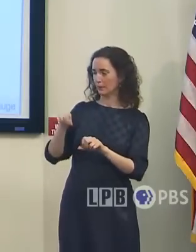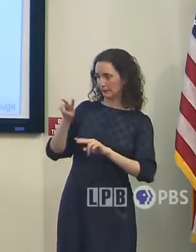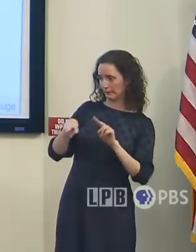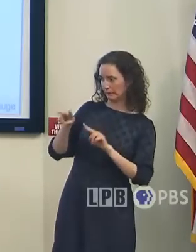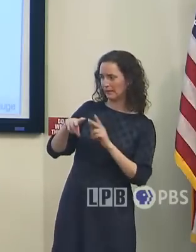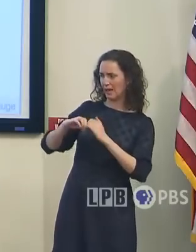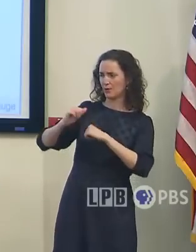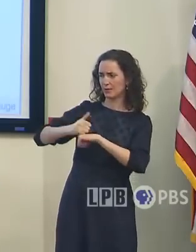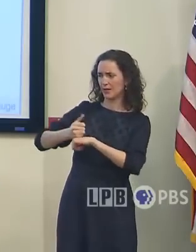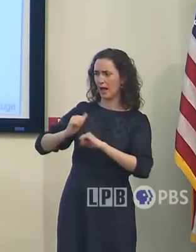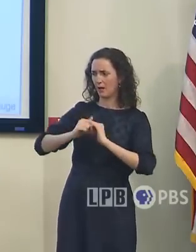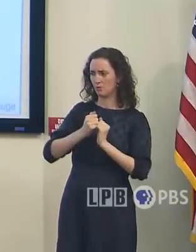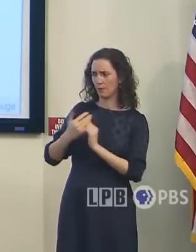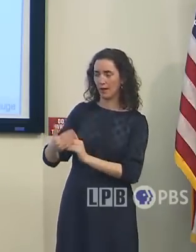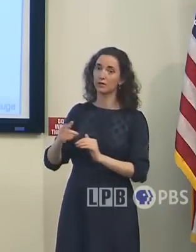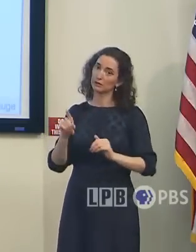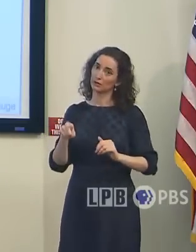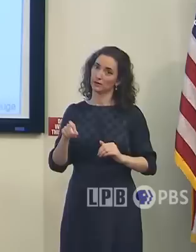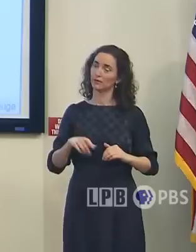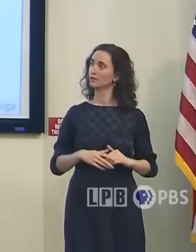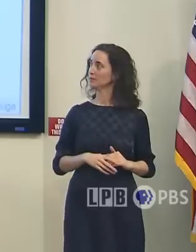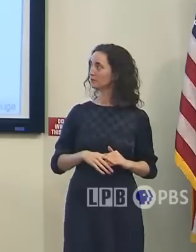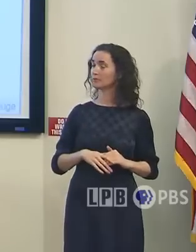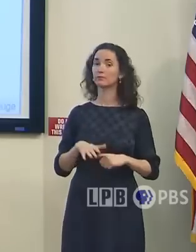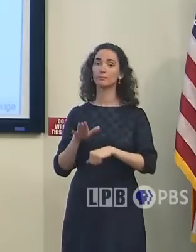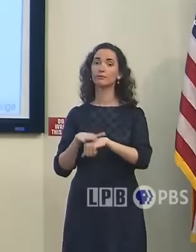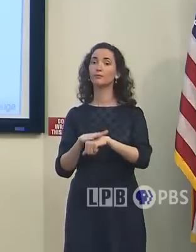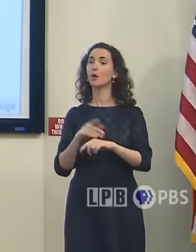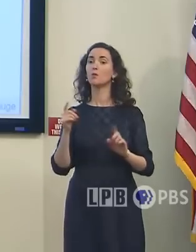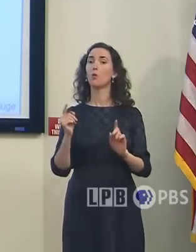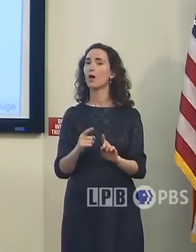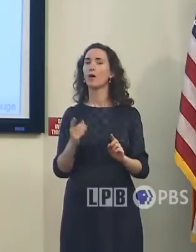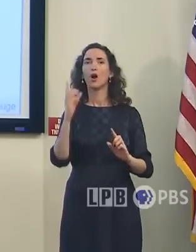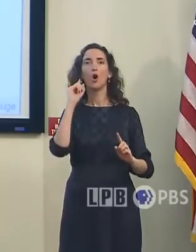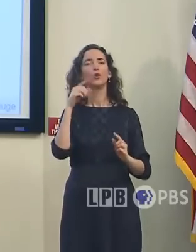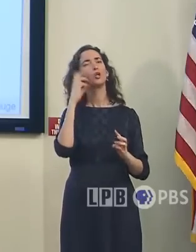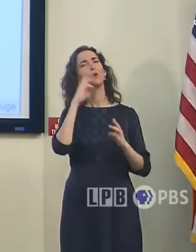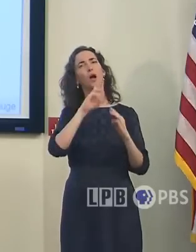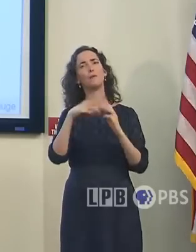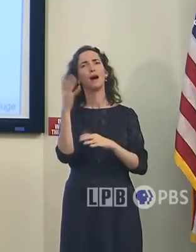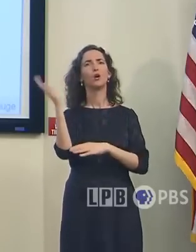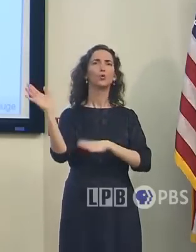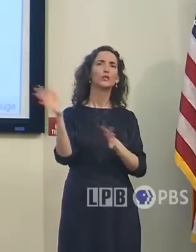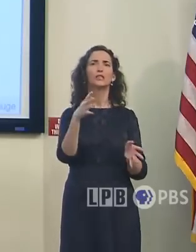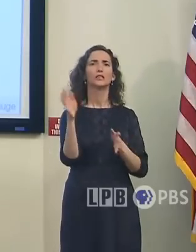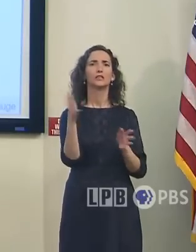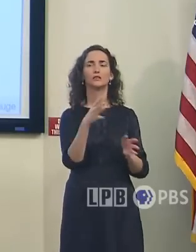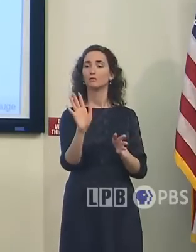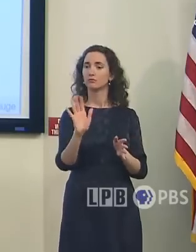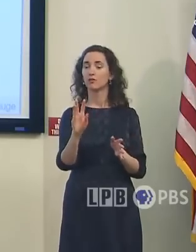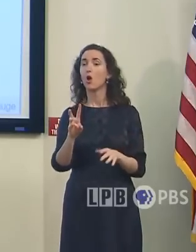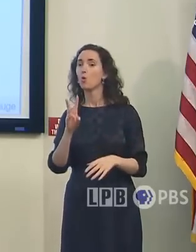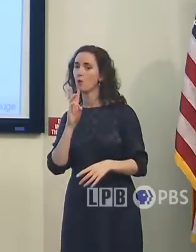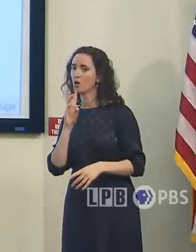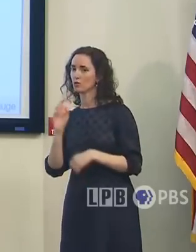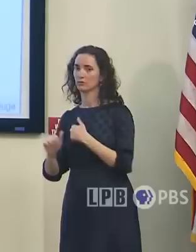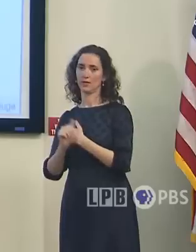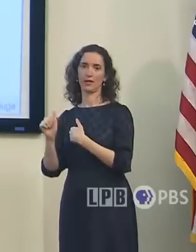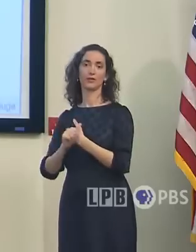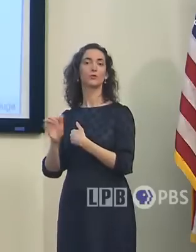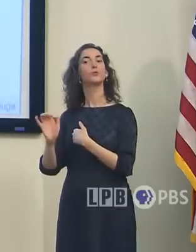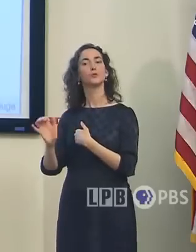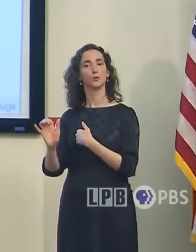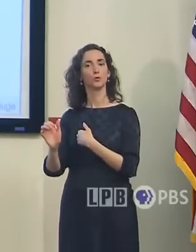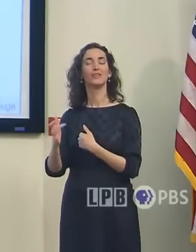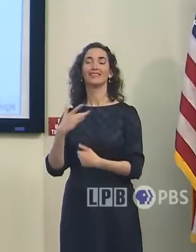But I just want to highlight again that it's not just the wind threat here that could do most of the devastation. It's the water threat that's